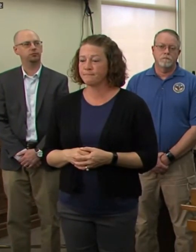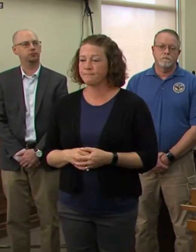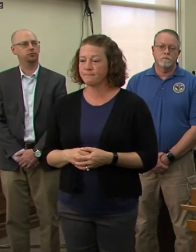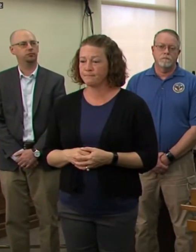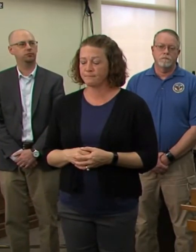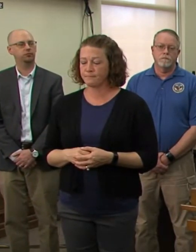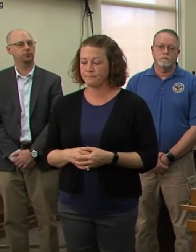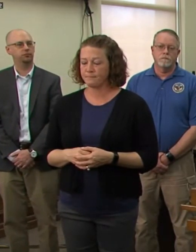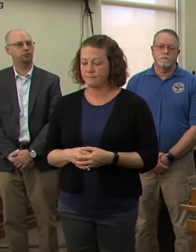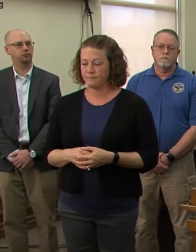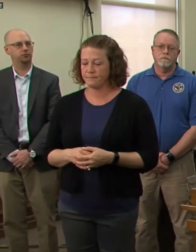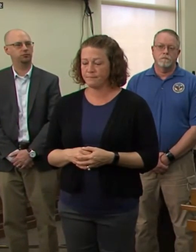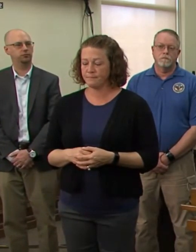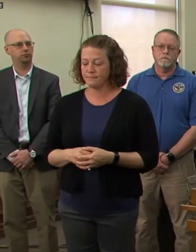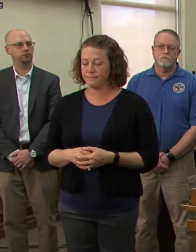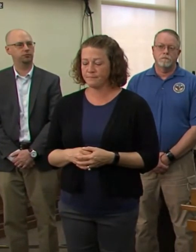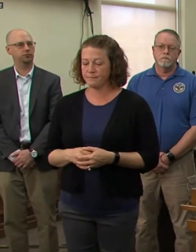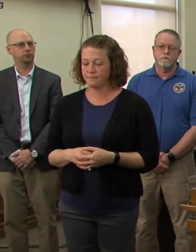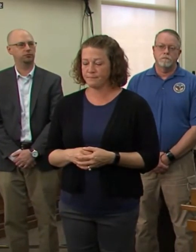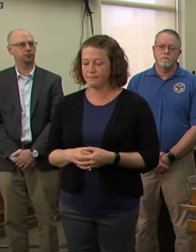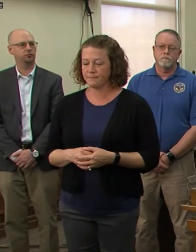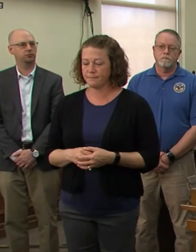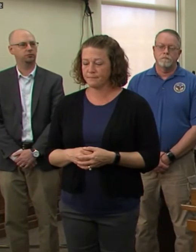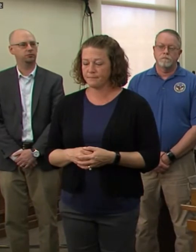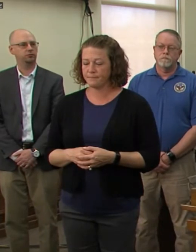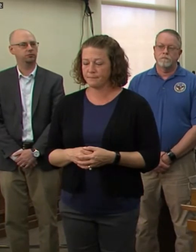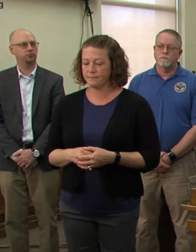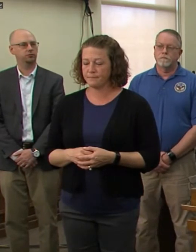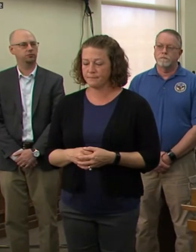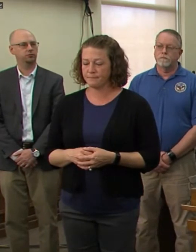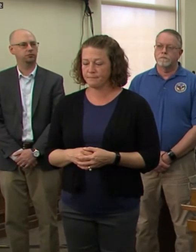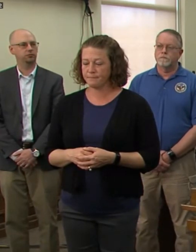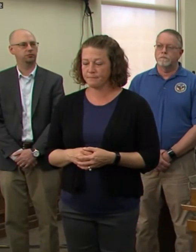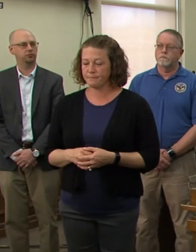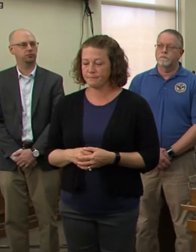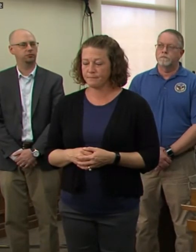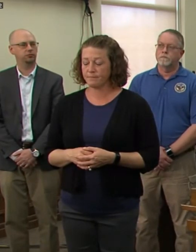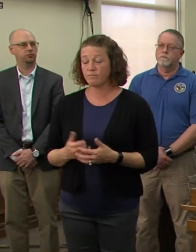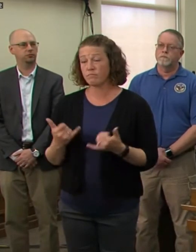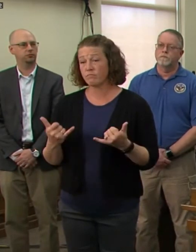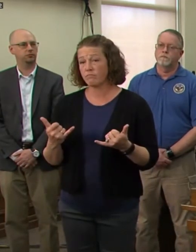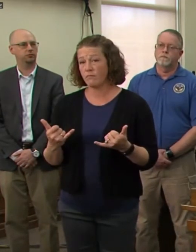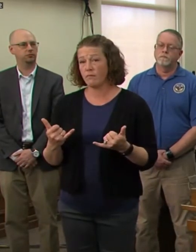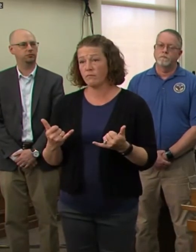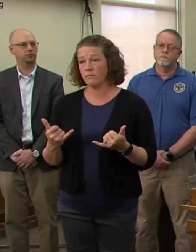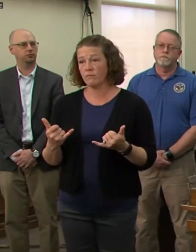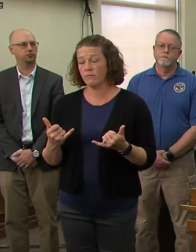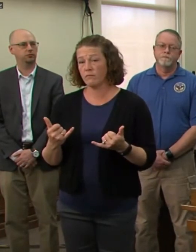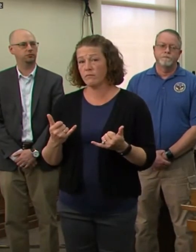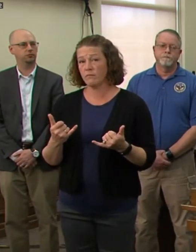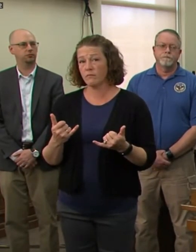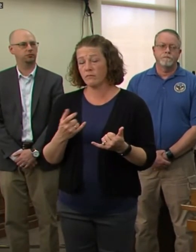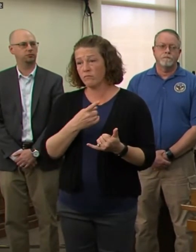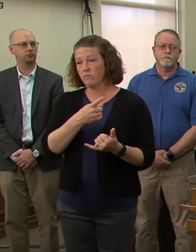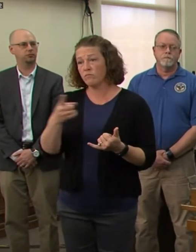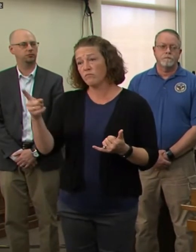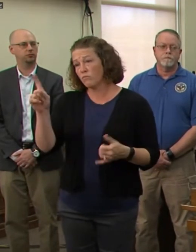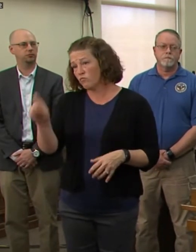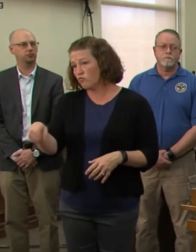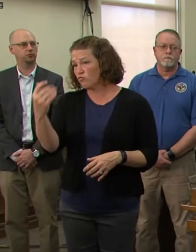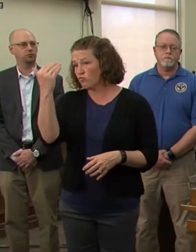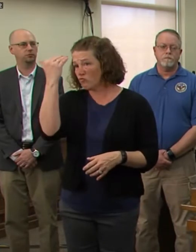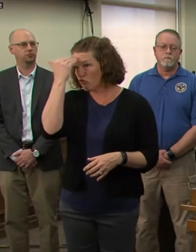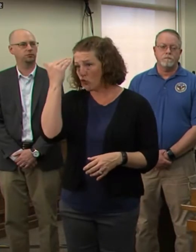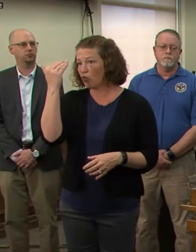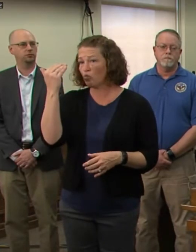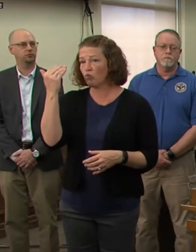In the meantime, I want you to know that we are not able to break down the information for you